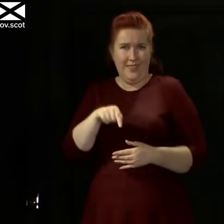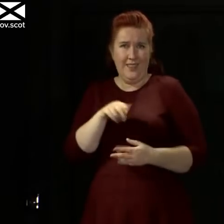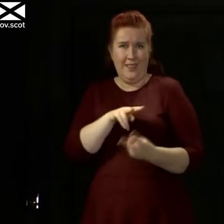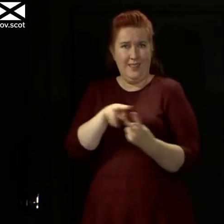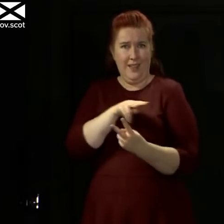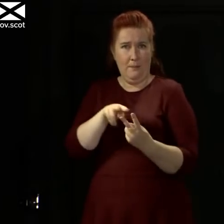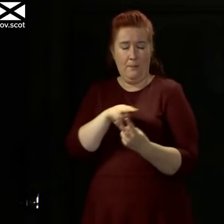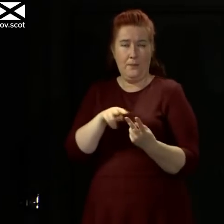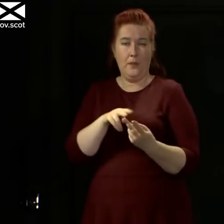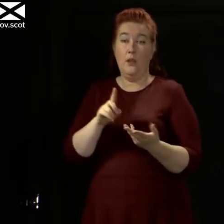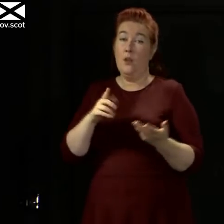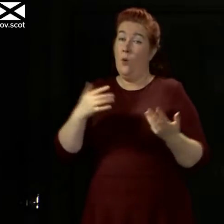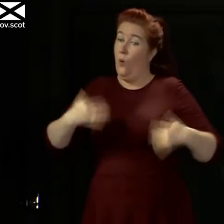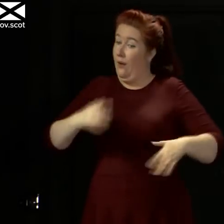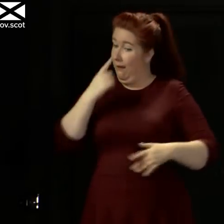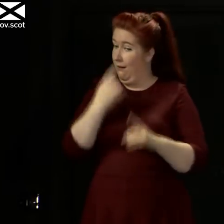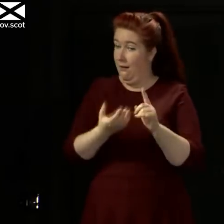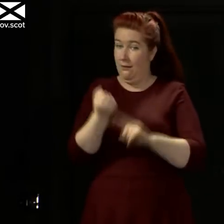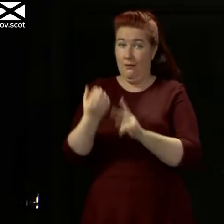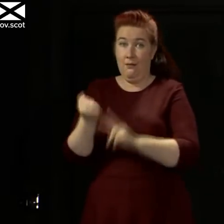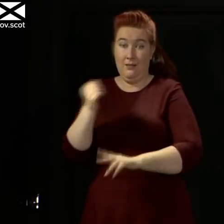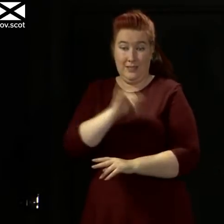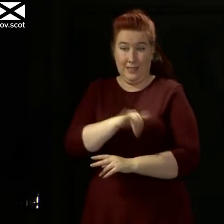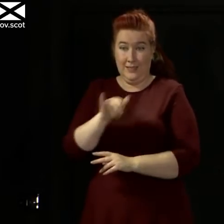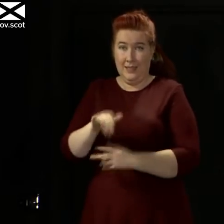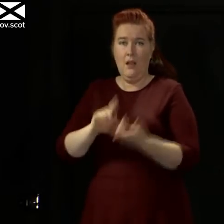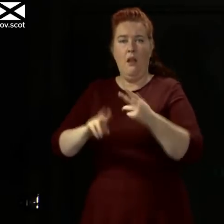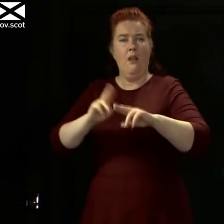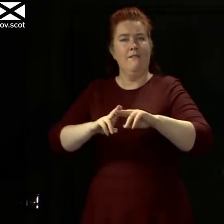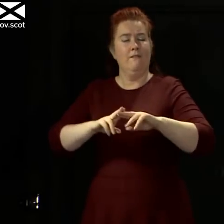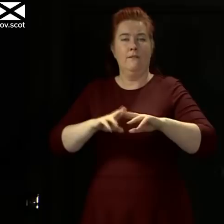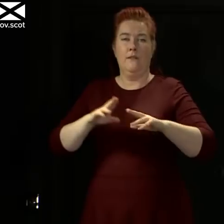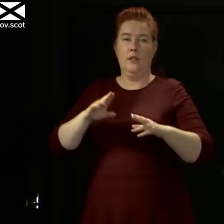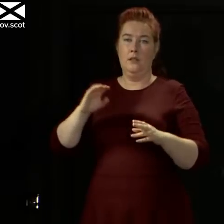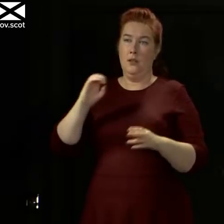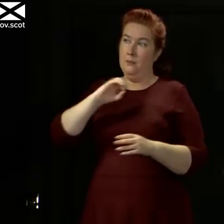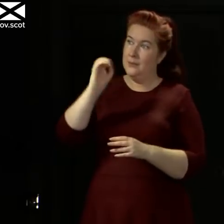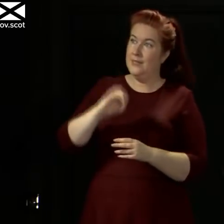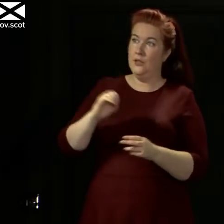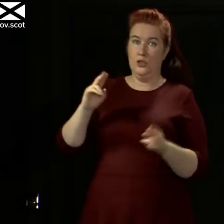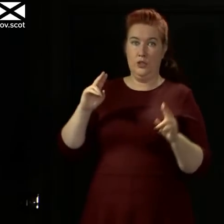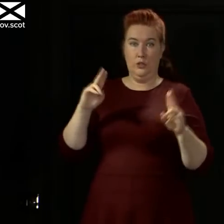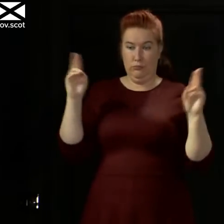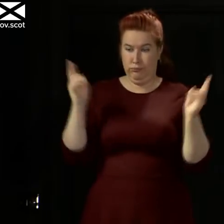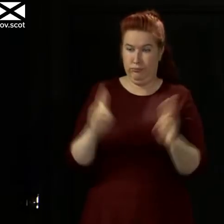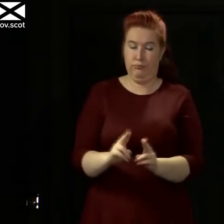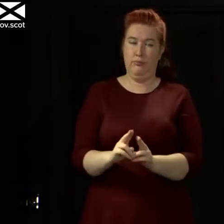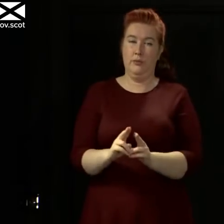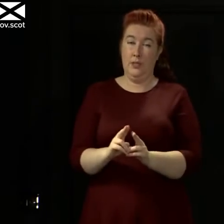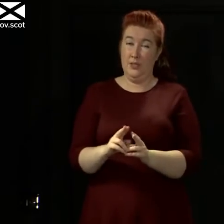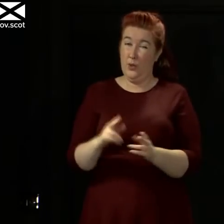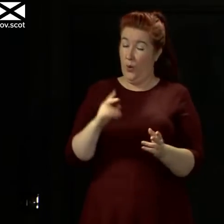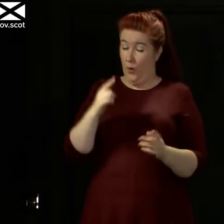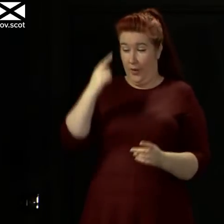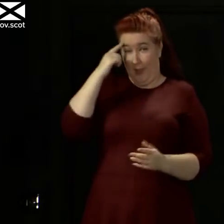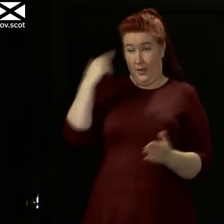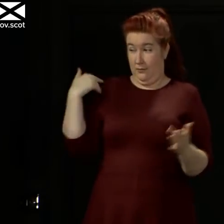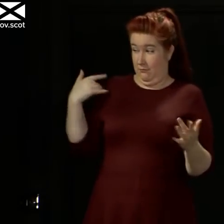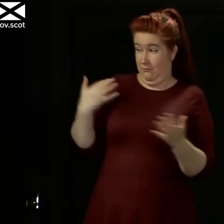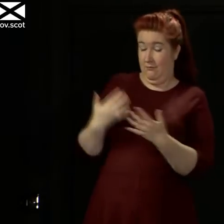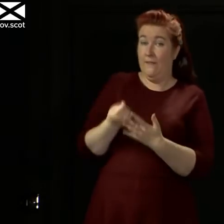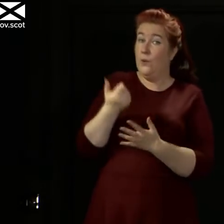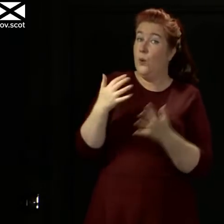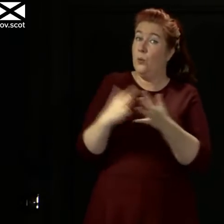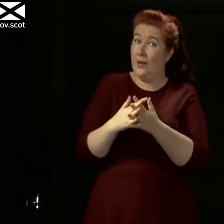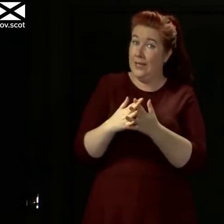delivered if prevalence of the virus remains very low. So given the scale of the changes we've made in the last couple of